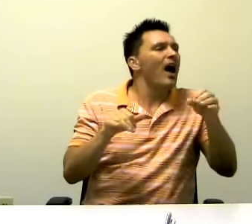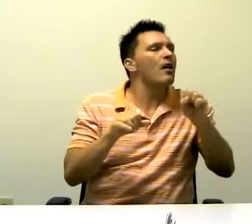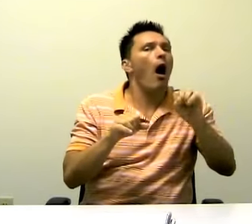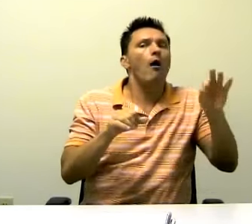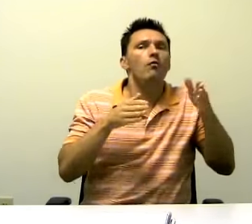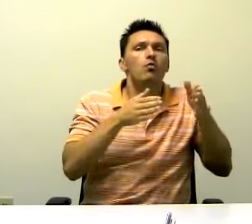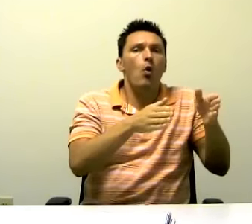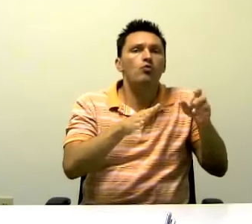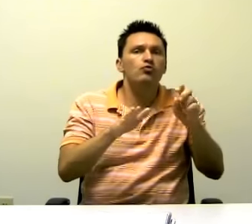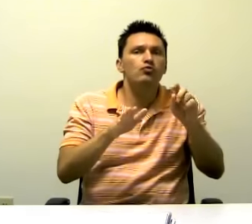off-road trail.